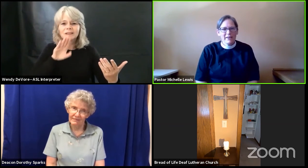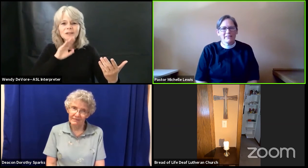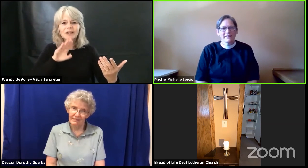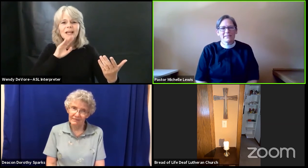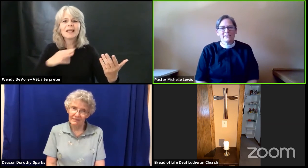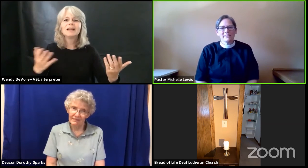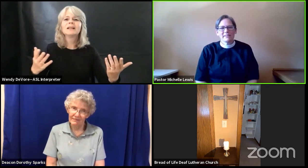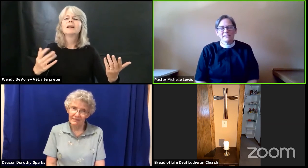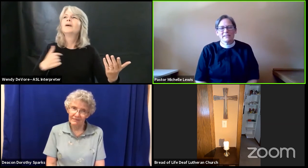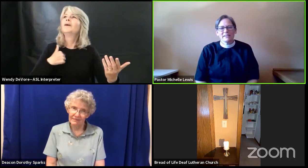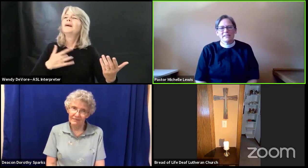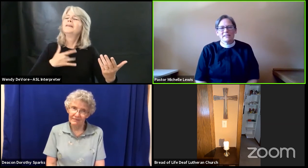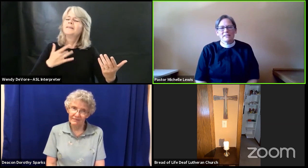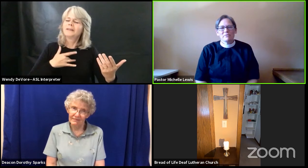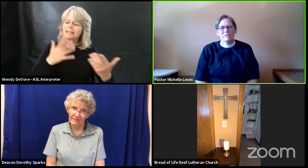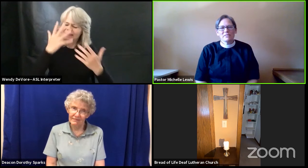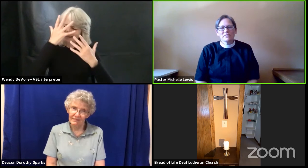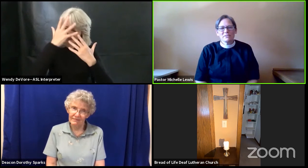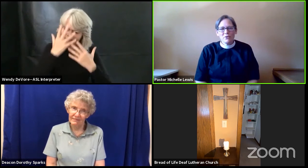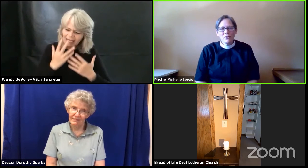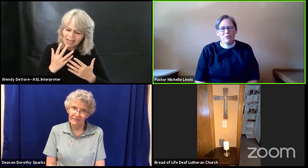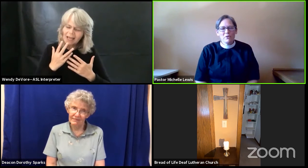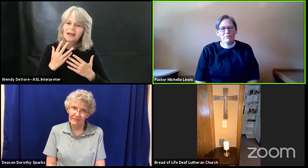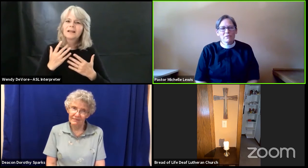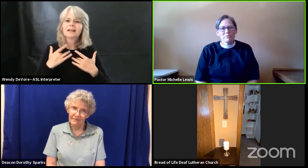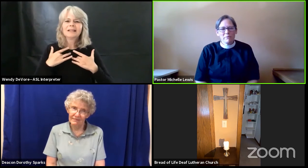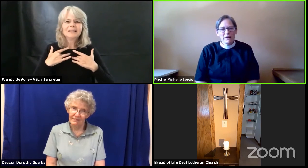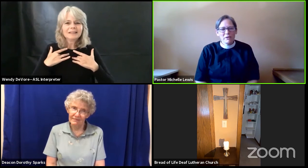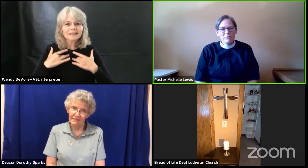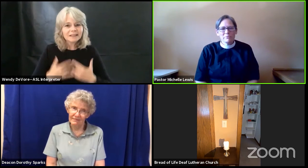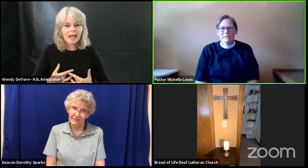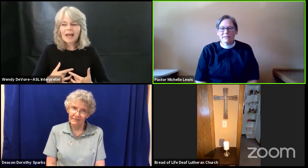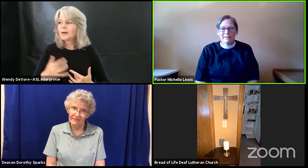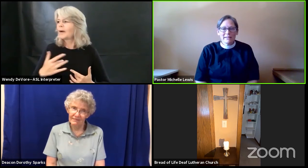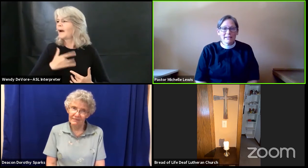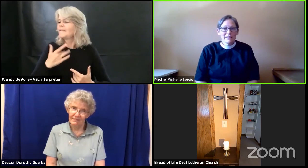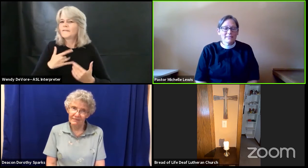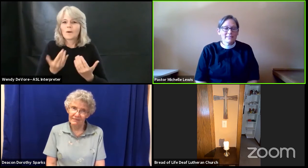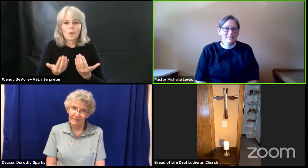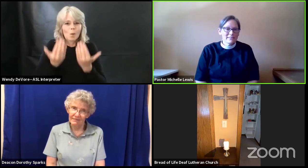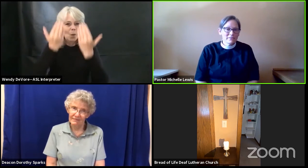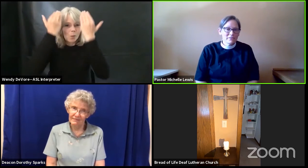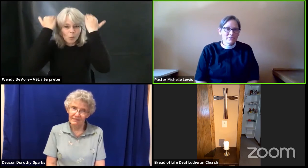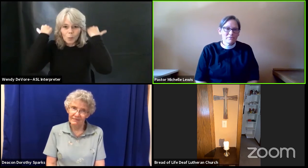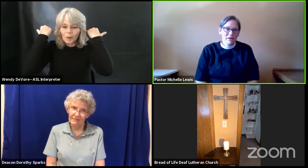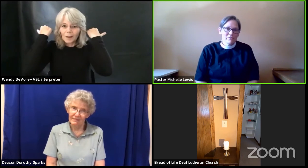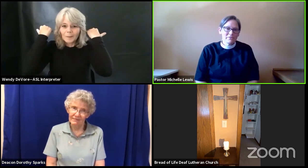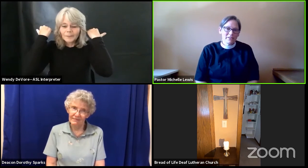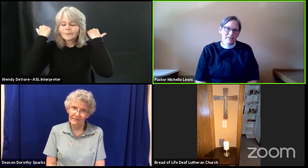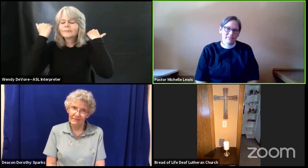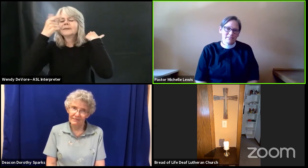we're so overwhelmed god still loves us